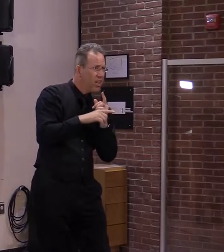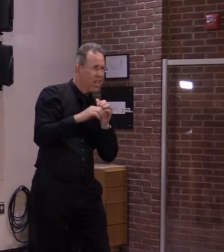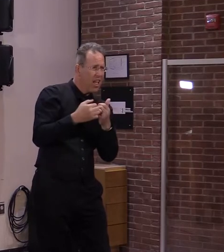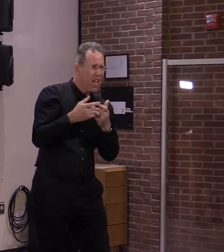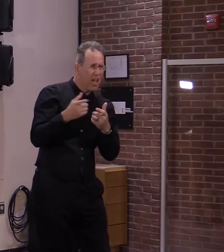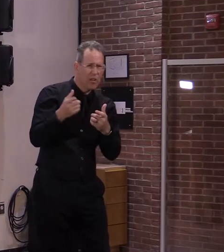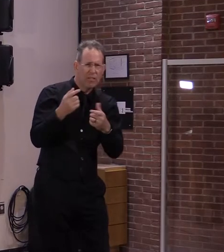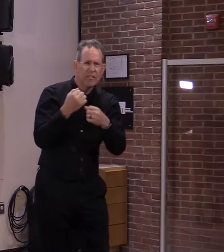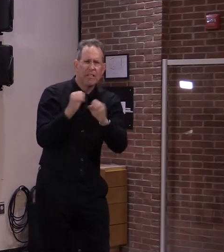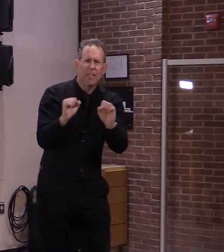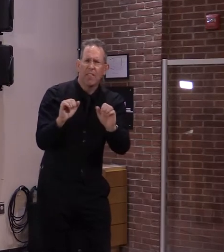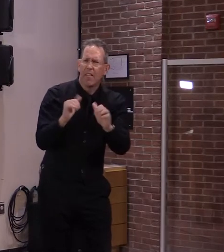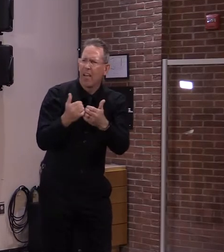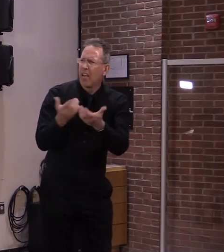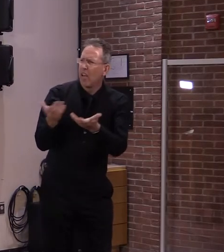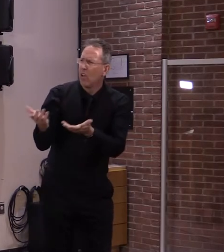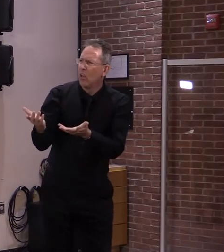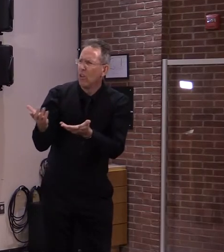That's Levine.